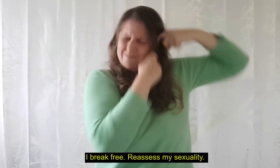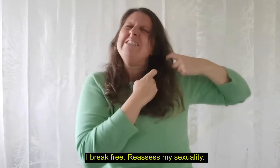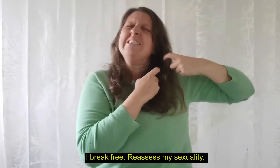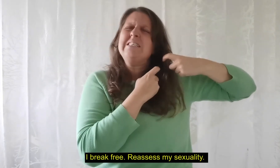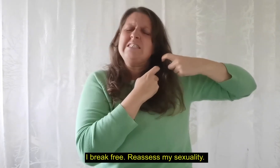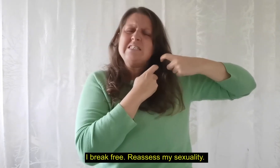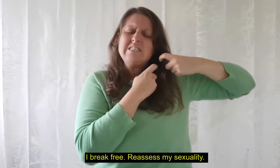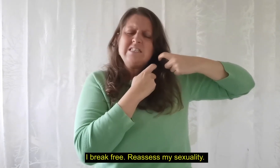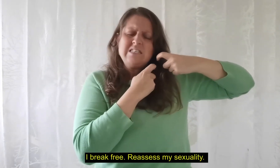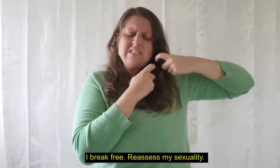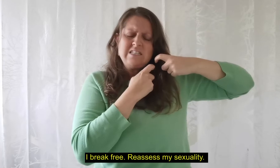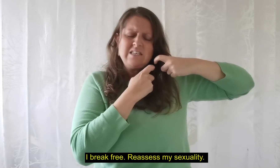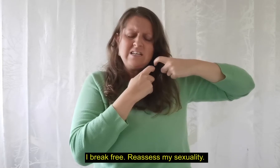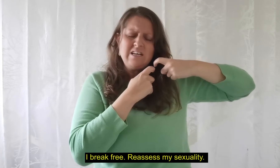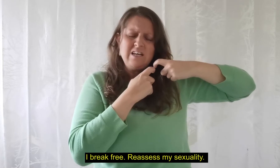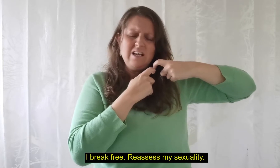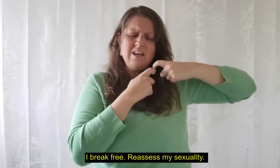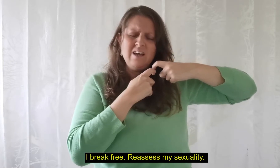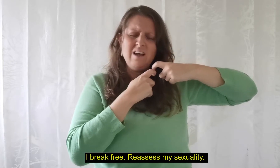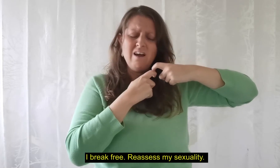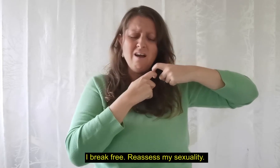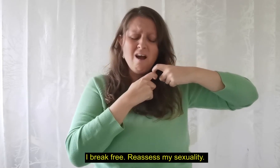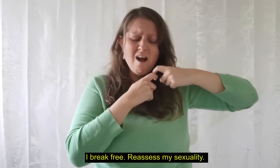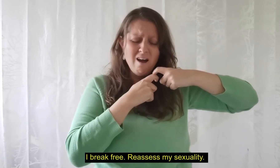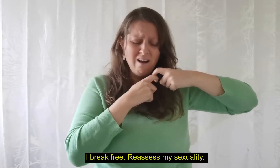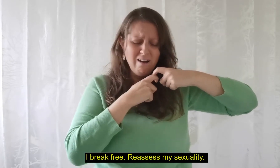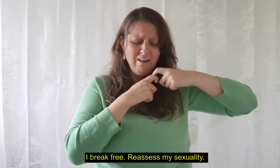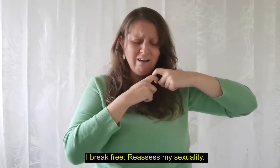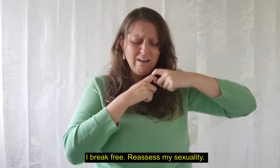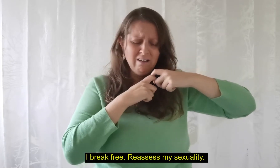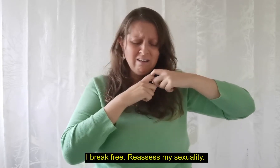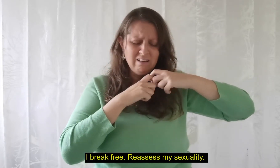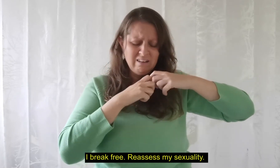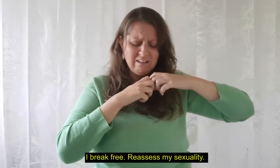I break free, reassess my sexuality